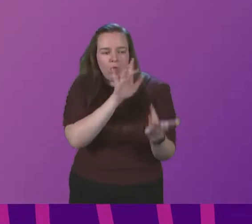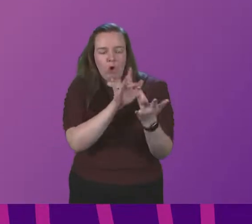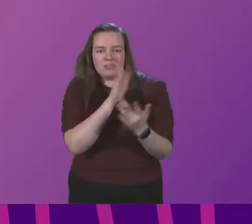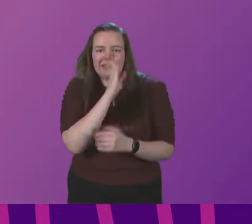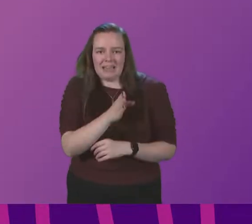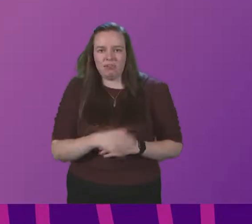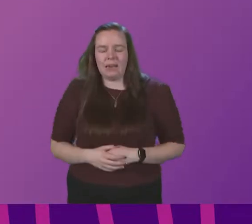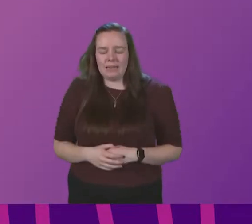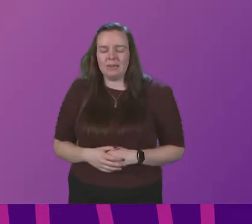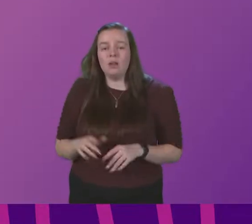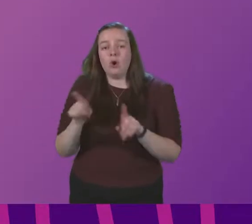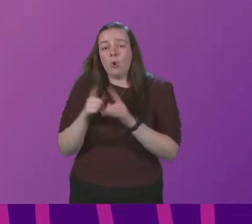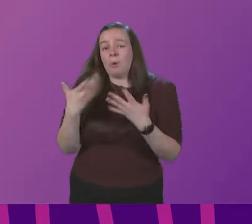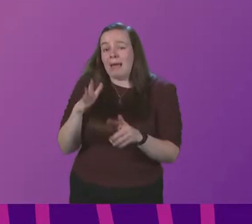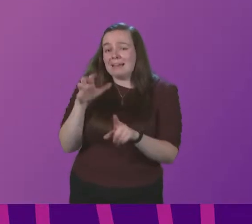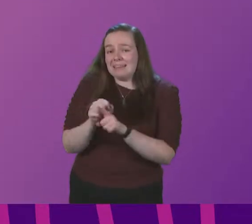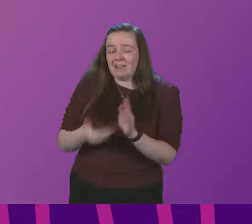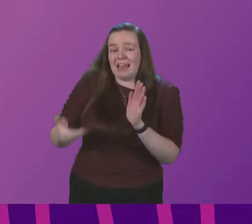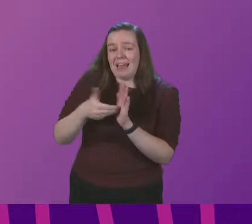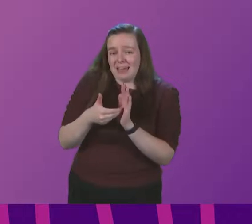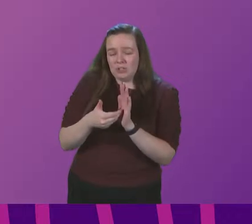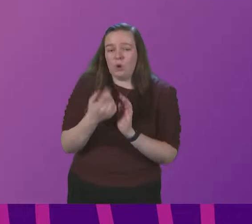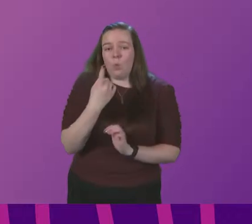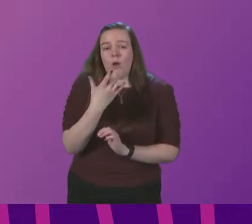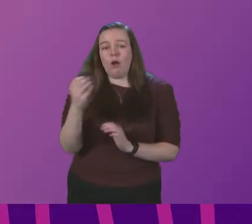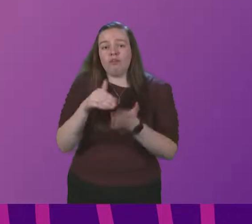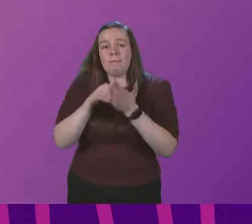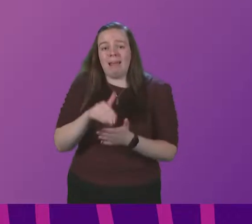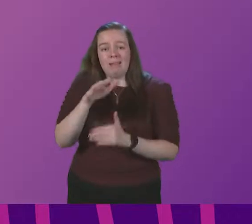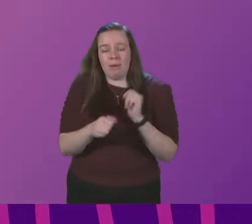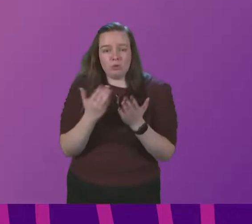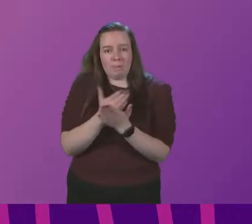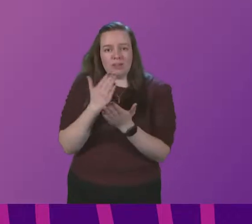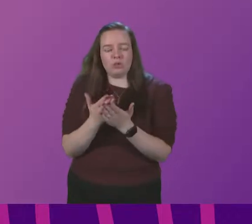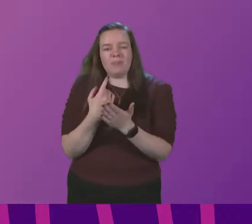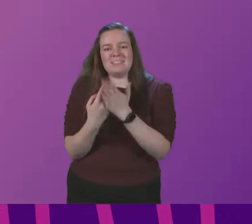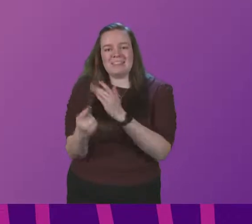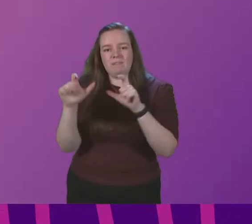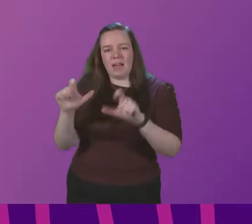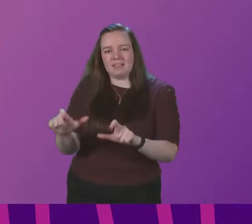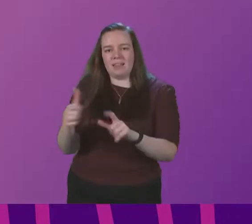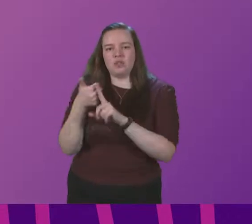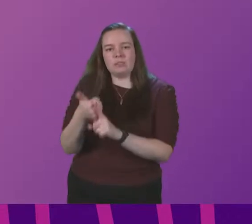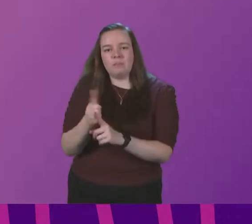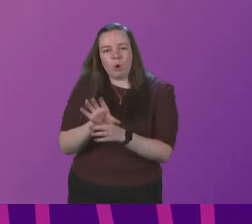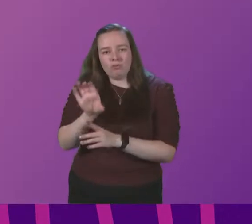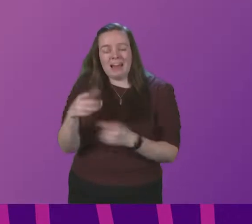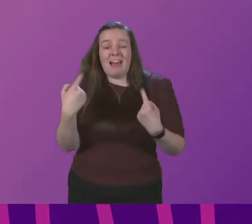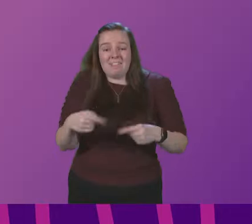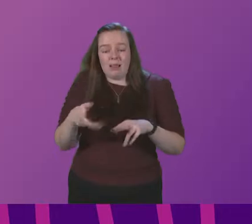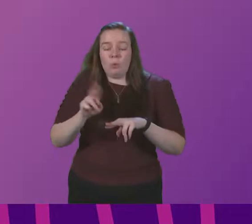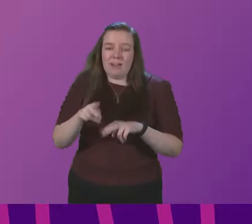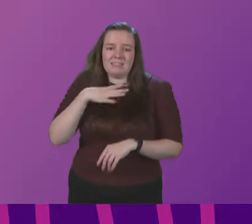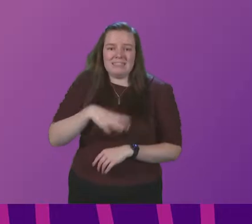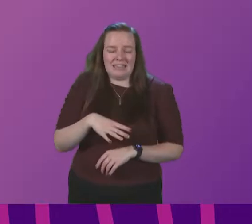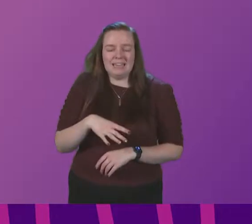We have also identified an additional £100 million to ensure the self-isolation support grant is available for those who need